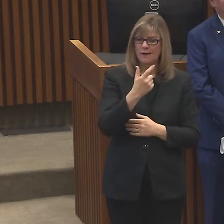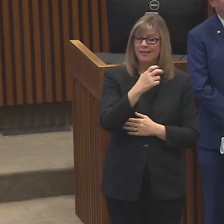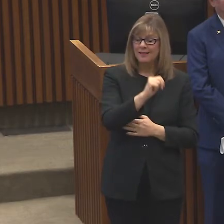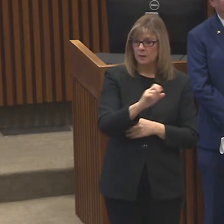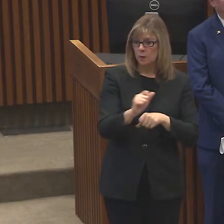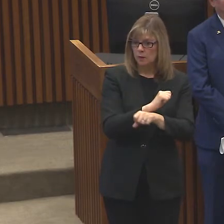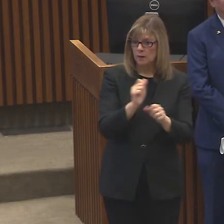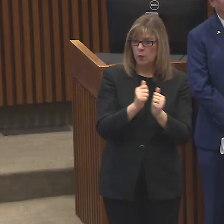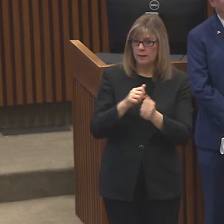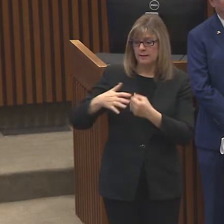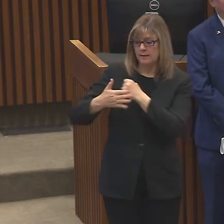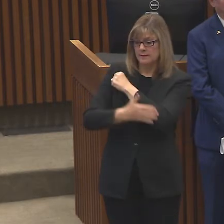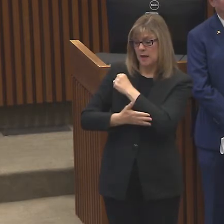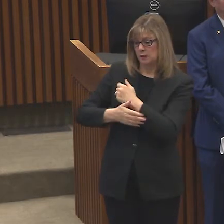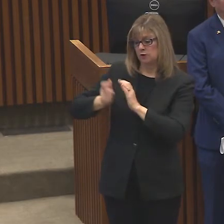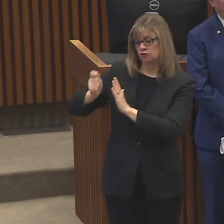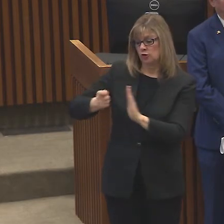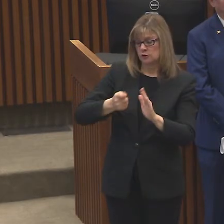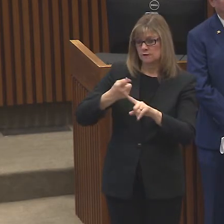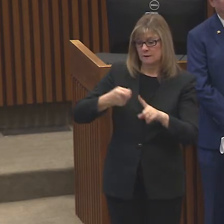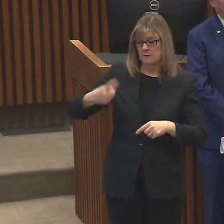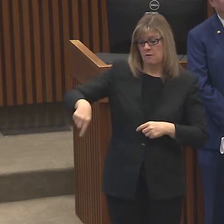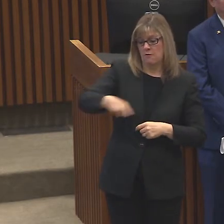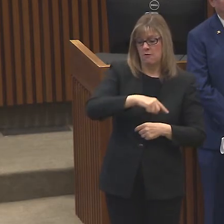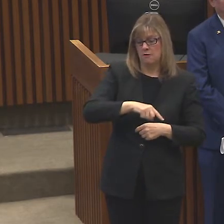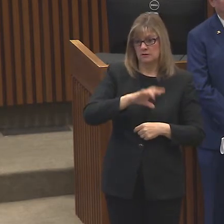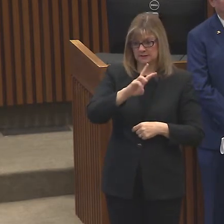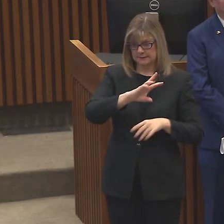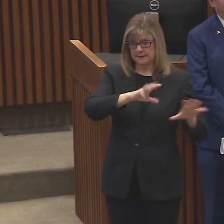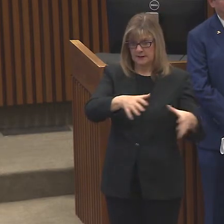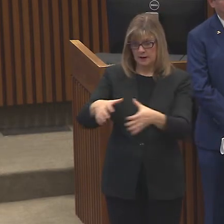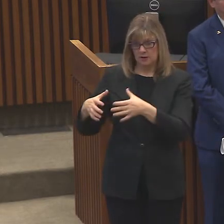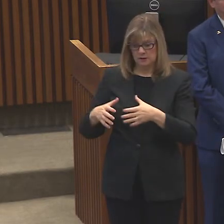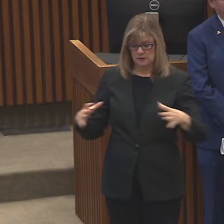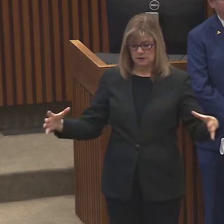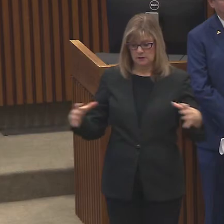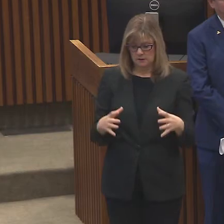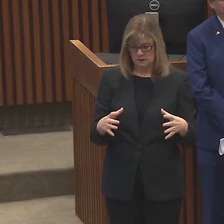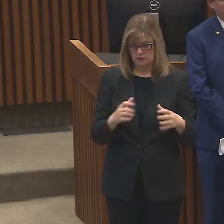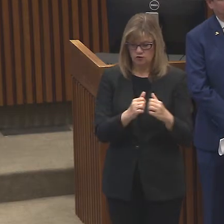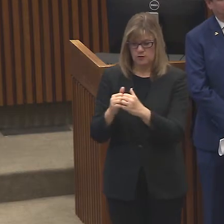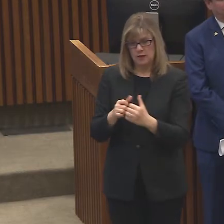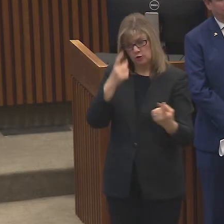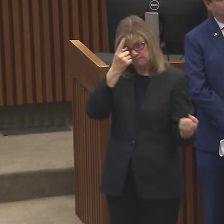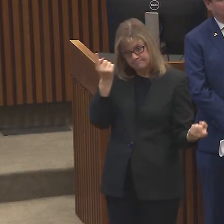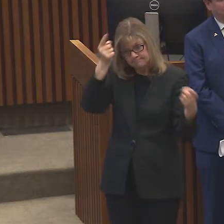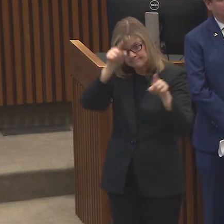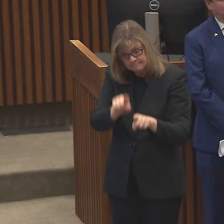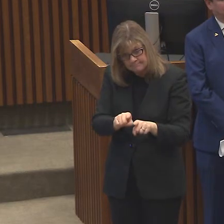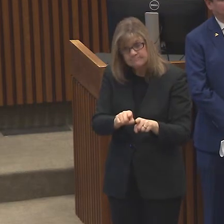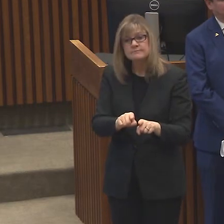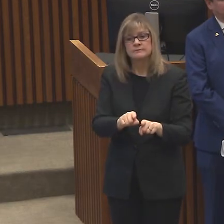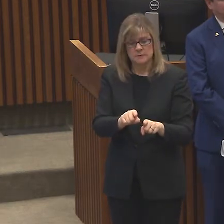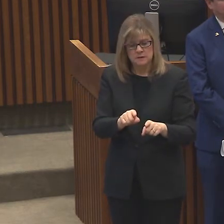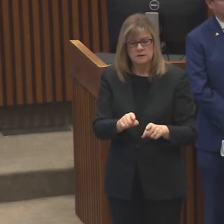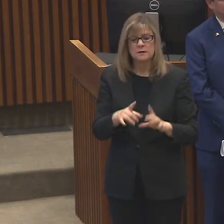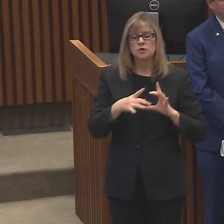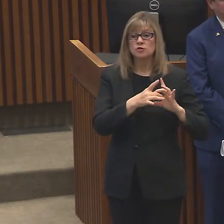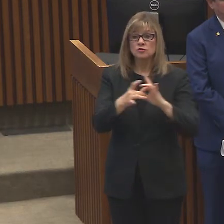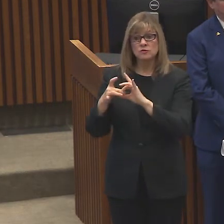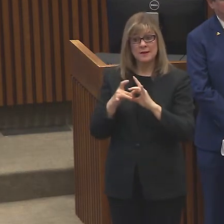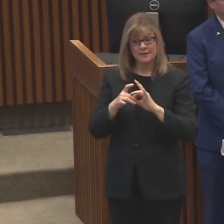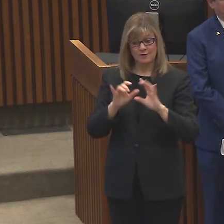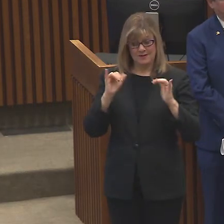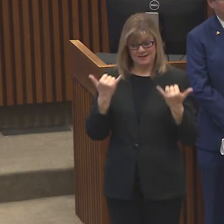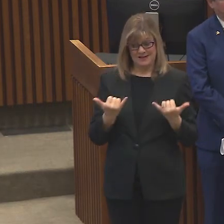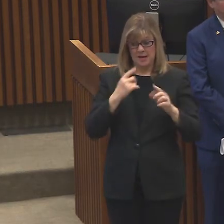judges from all six areas to get all of us on the same page. Together the announcements